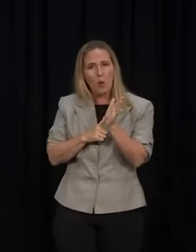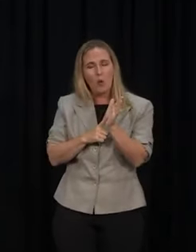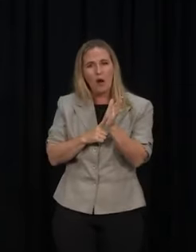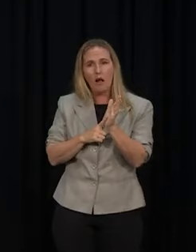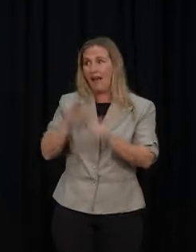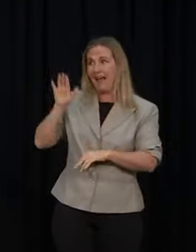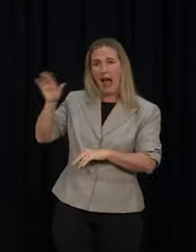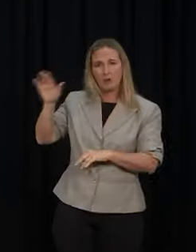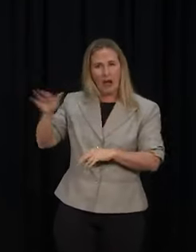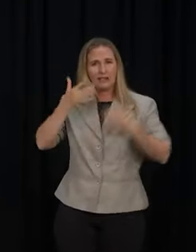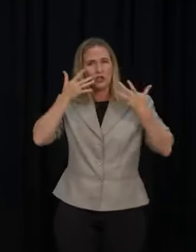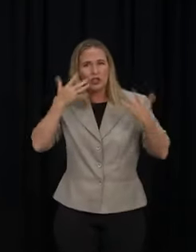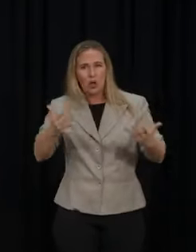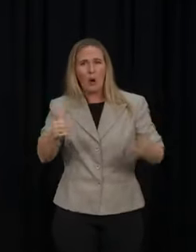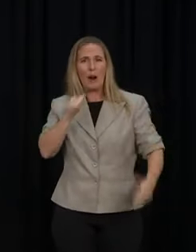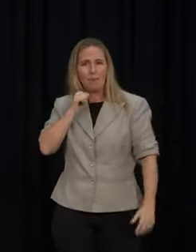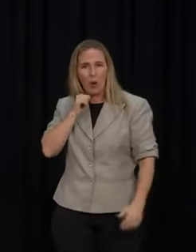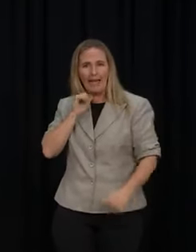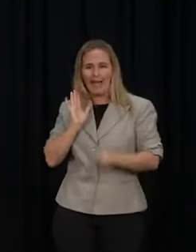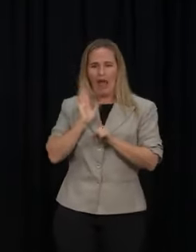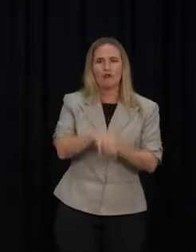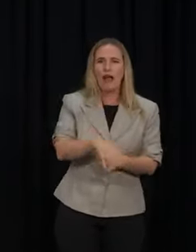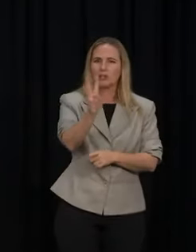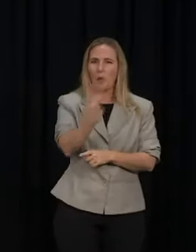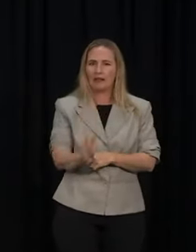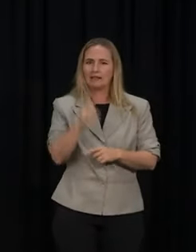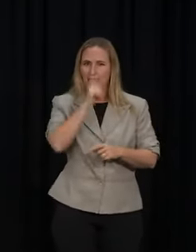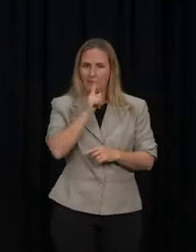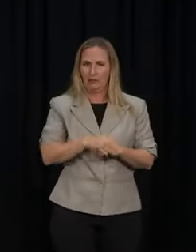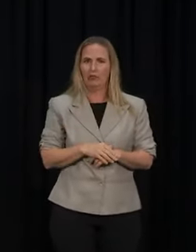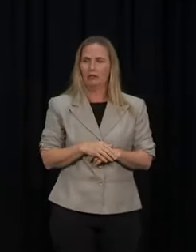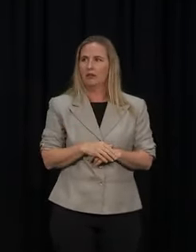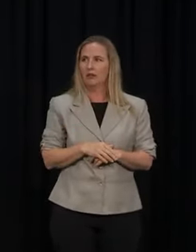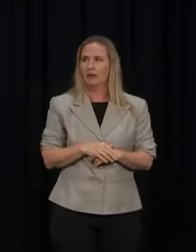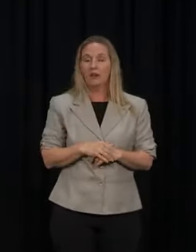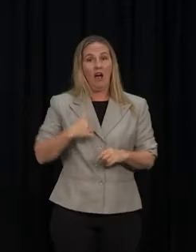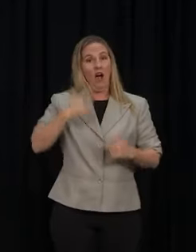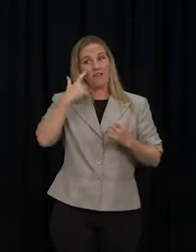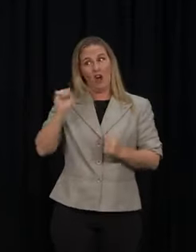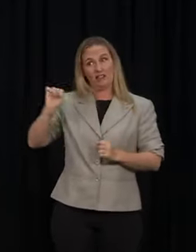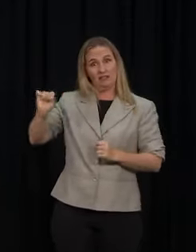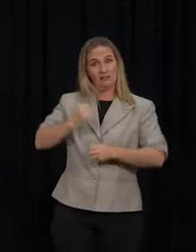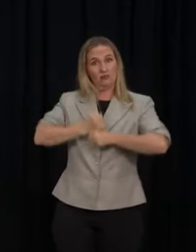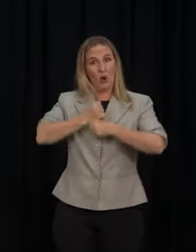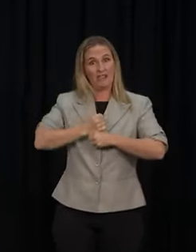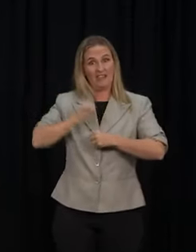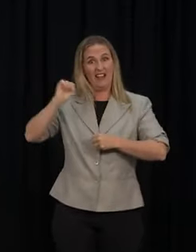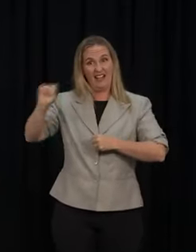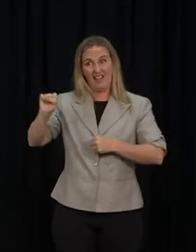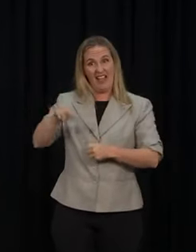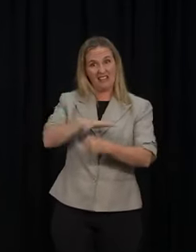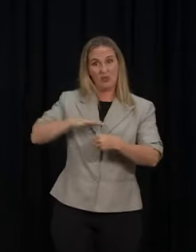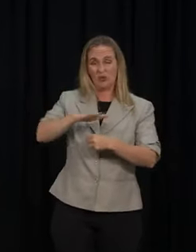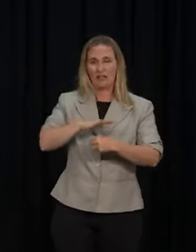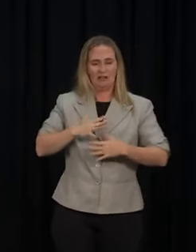demonstrates bullying and harassment of Wellingtonian. I find their position at the moment quite